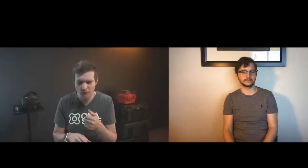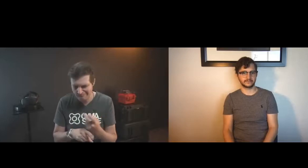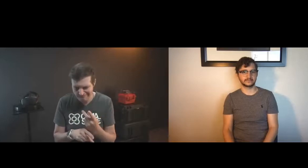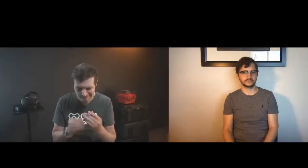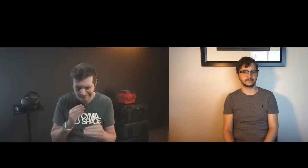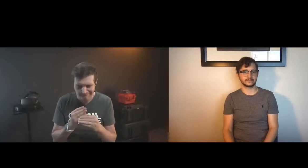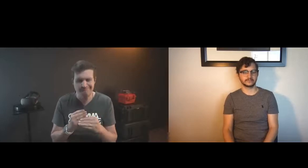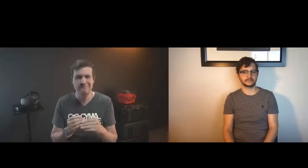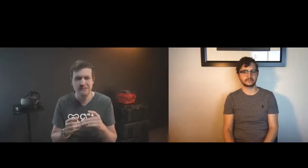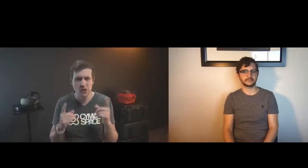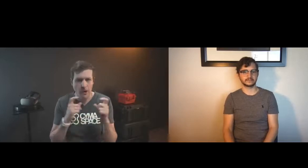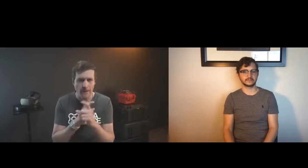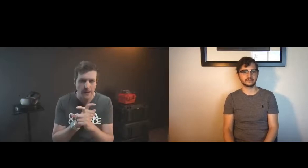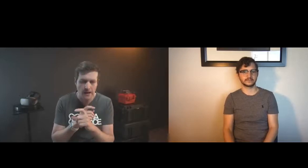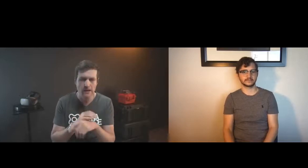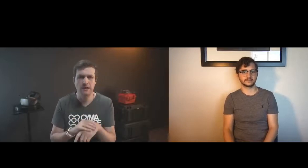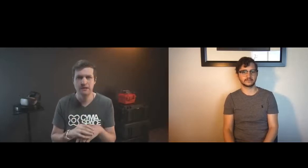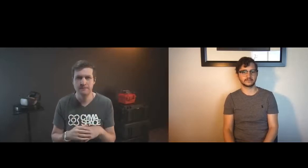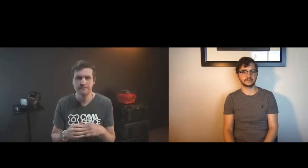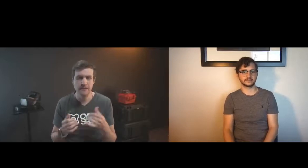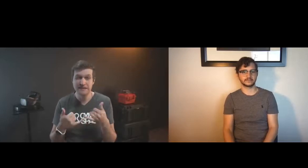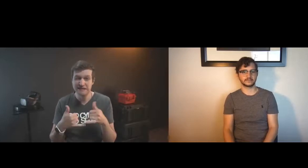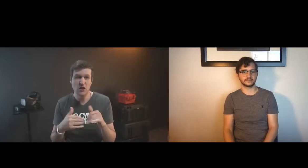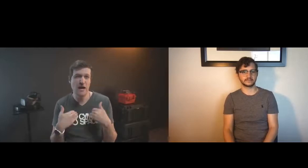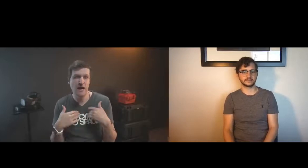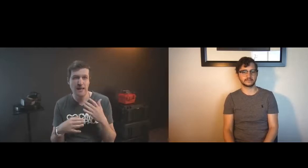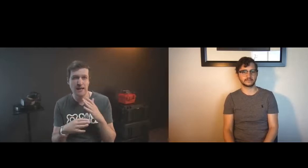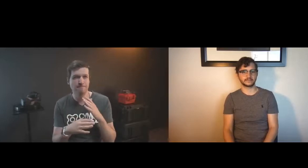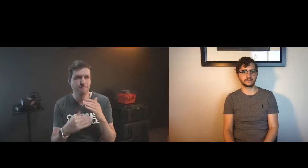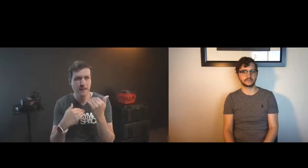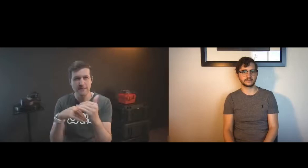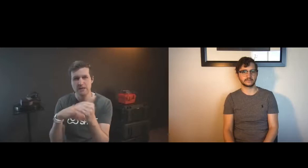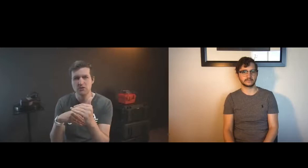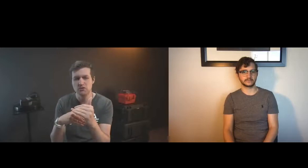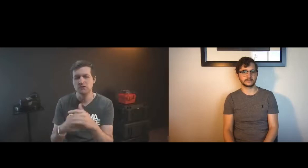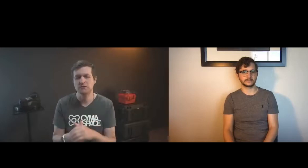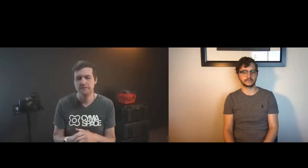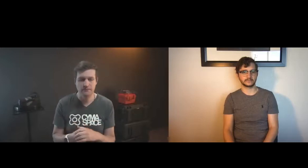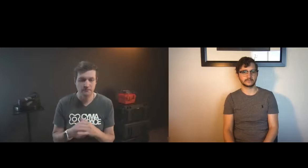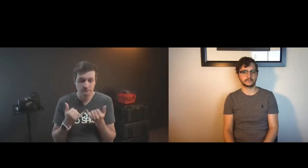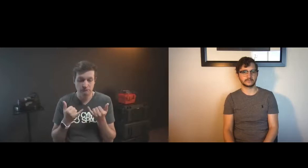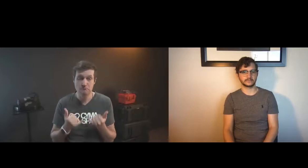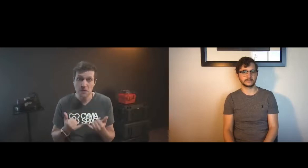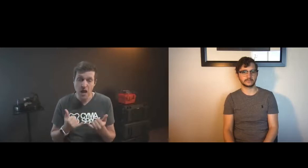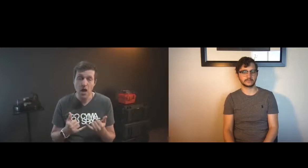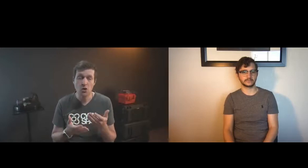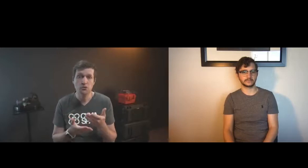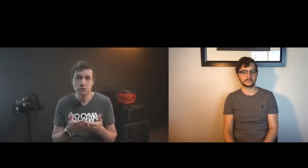so can community of developers and engineers trying to resolve this limitation